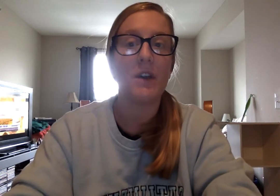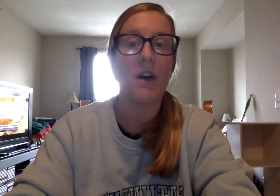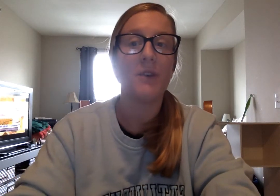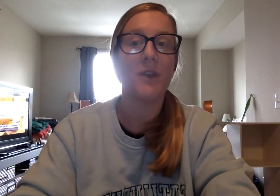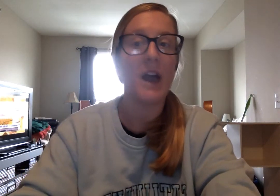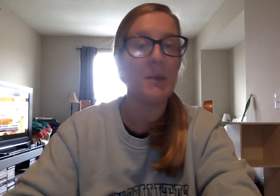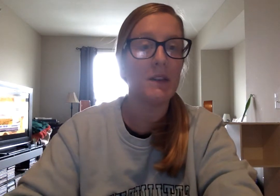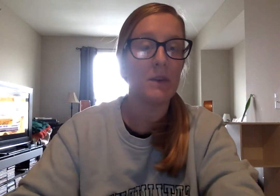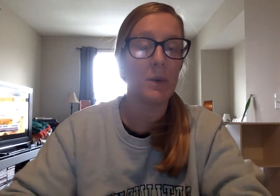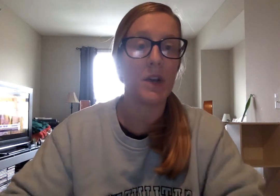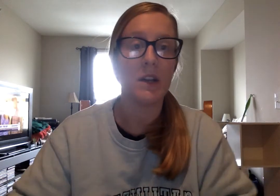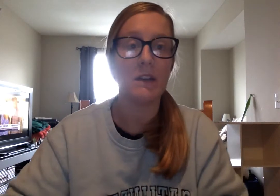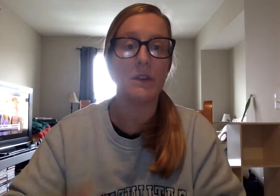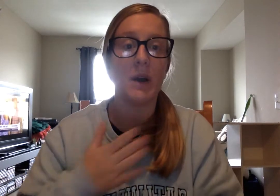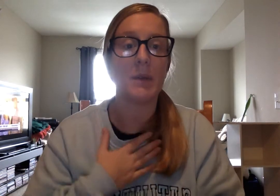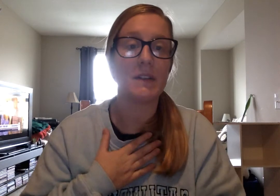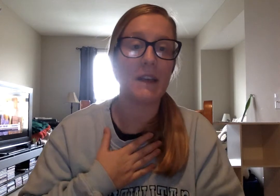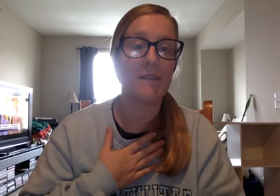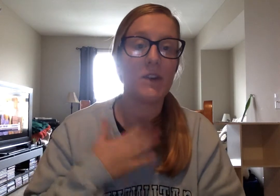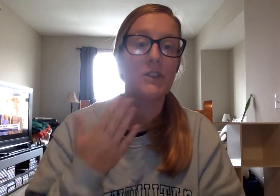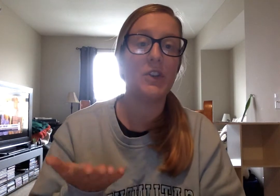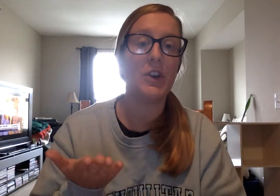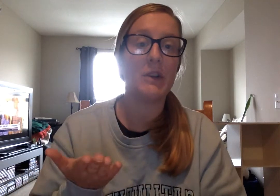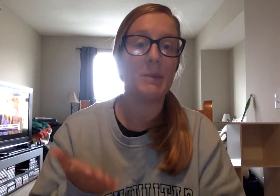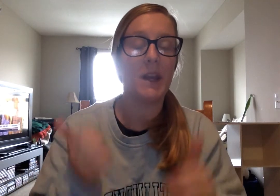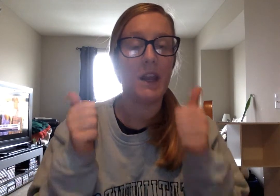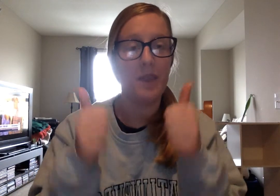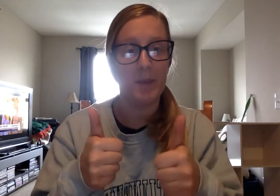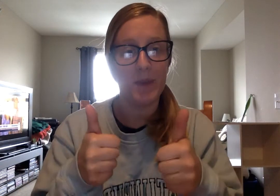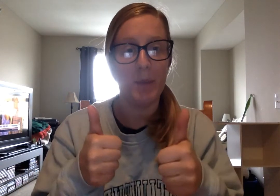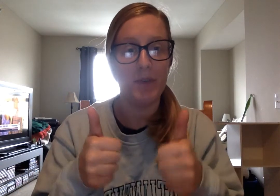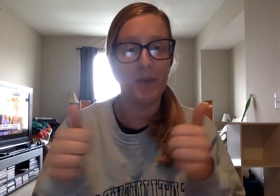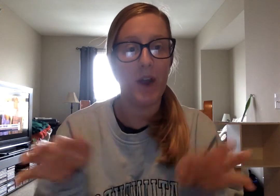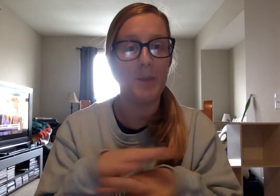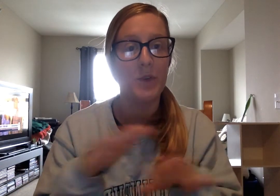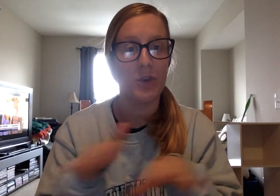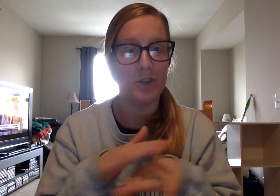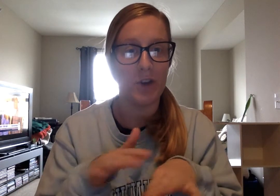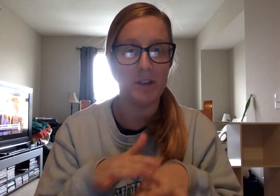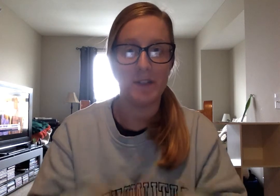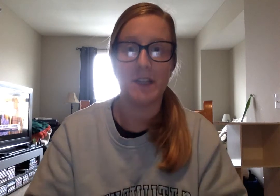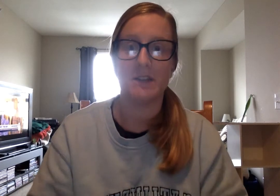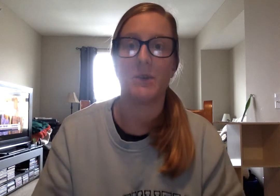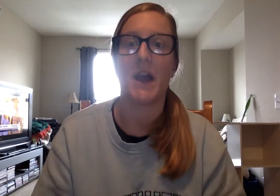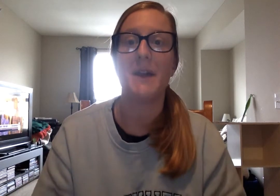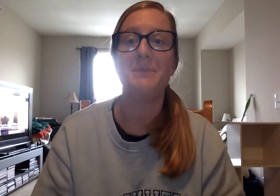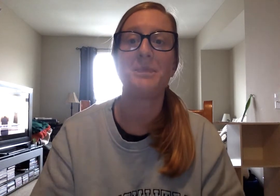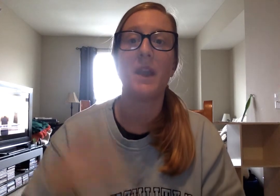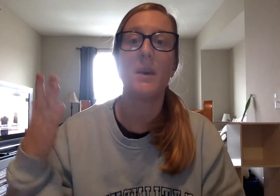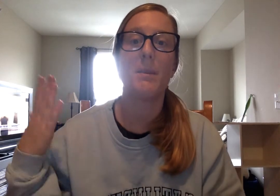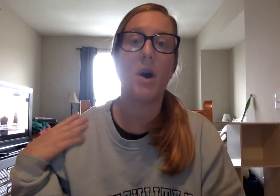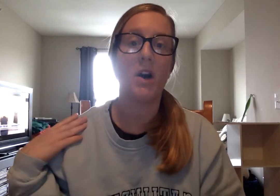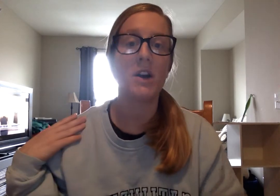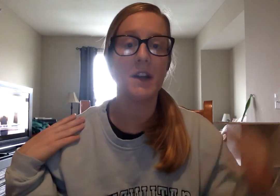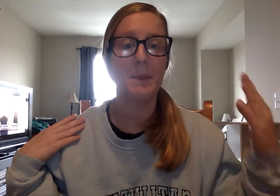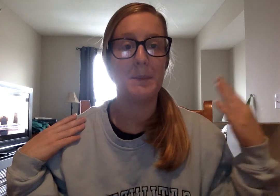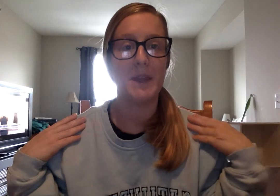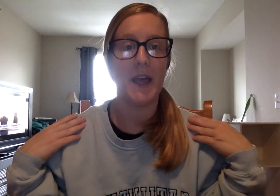our rhyming. So we're going to do, I'm going to say it first, you're going to repeat it. Thumbs up if it rhymes. Crisscross if it doesn't, okay? Park, play.